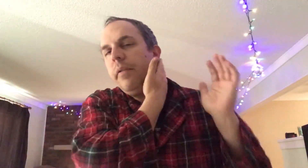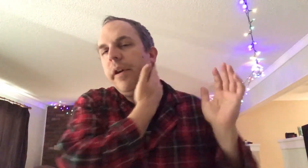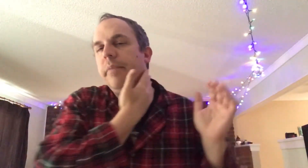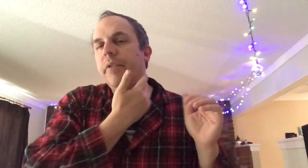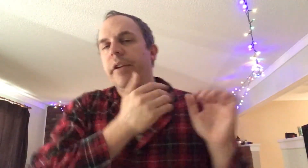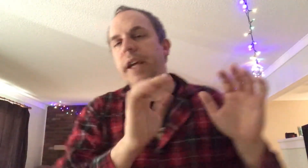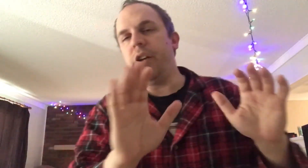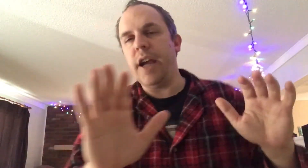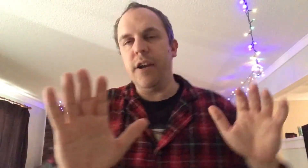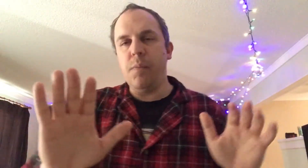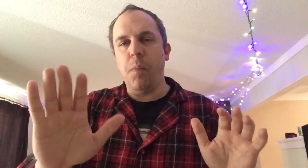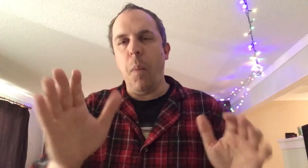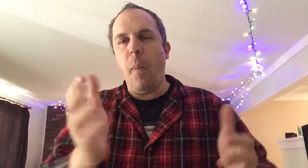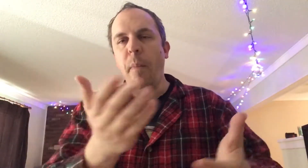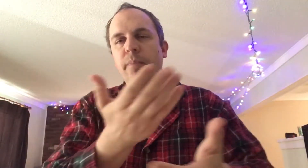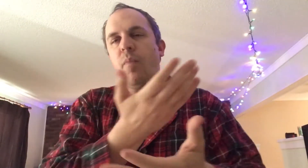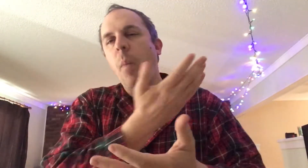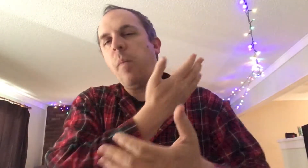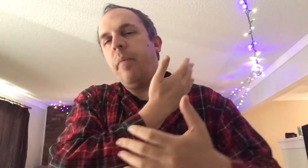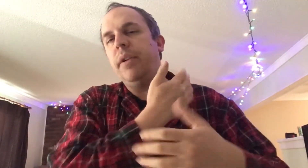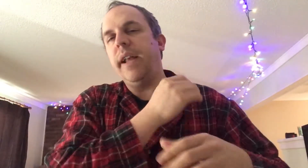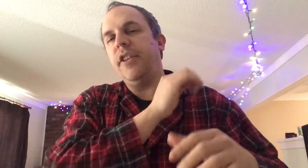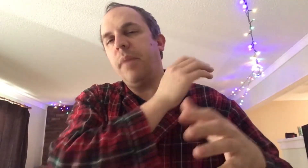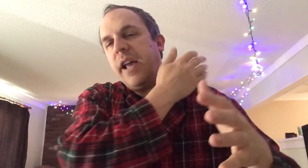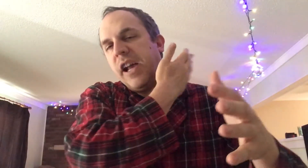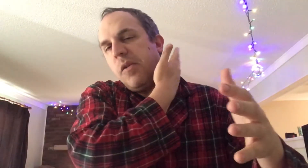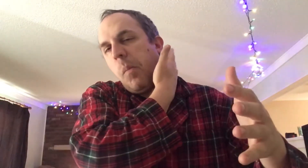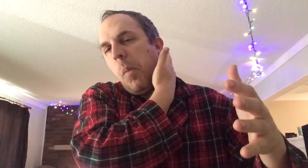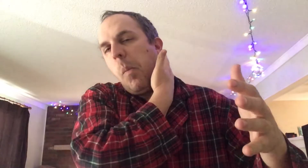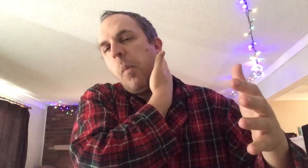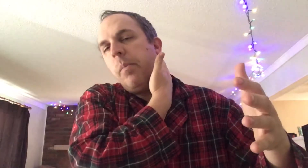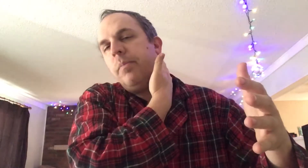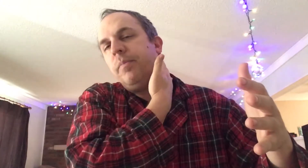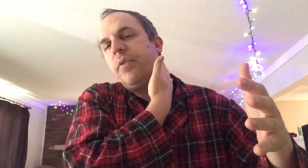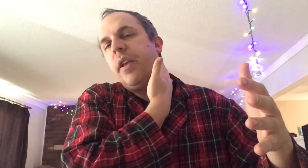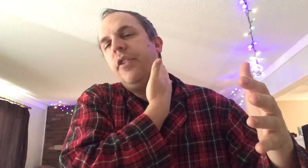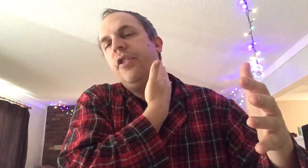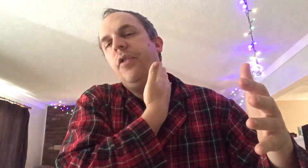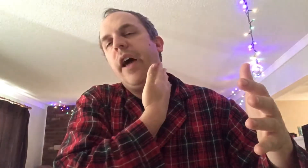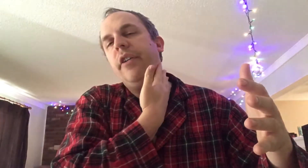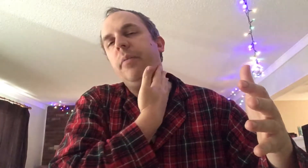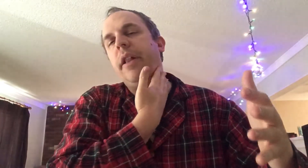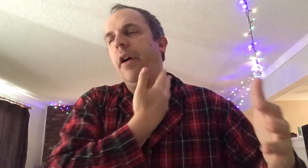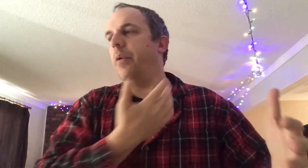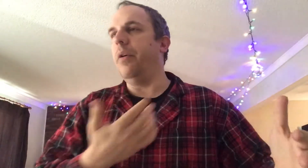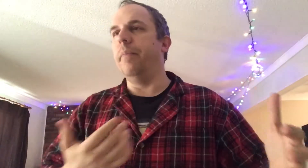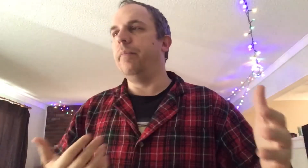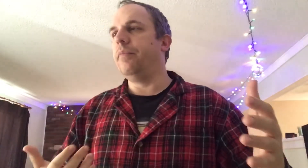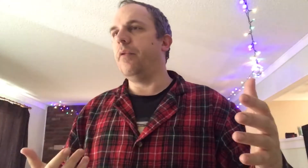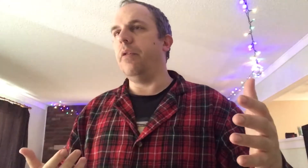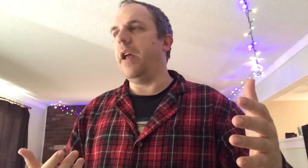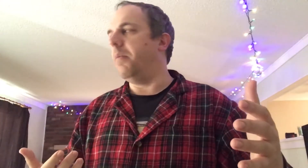you take your hand pretend it's my hand and just do that you'll like oh whoa what was that